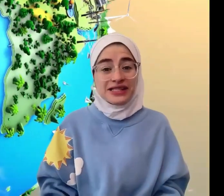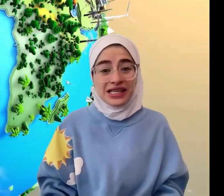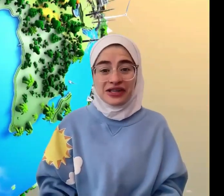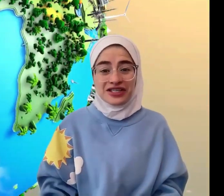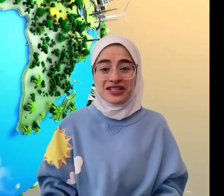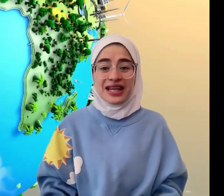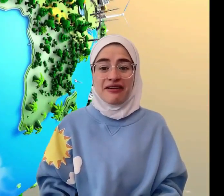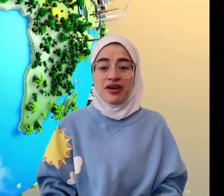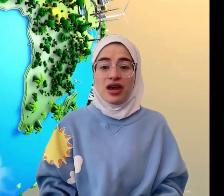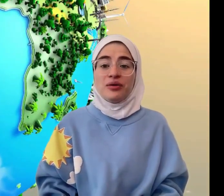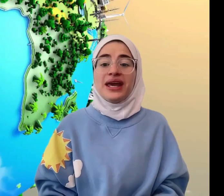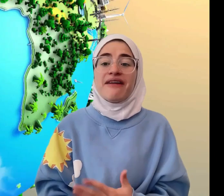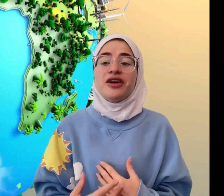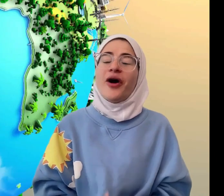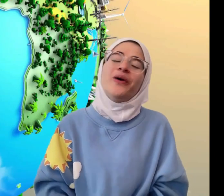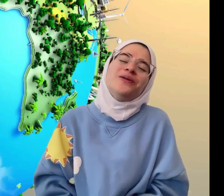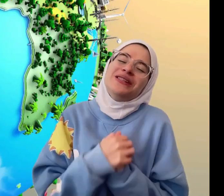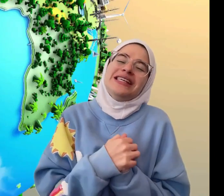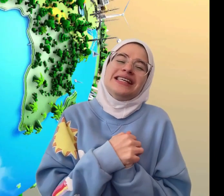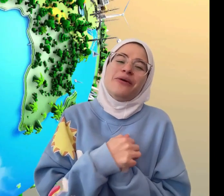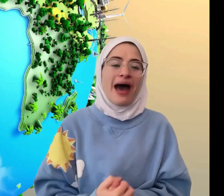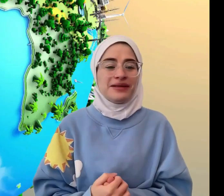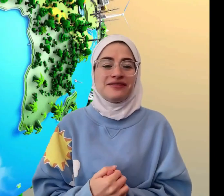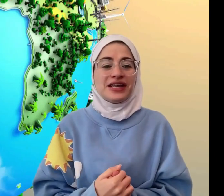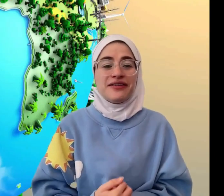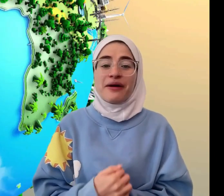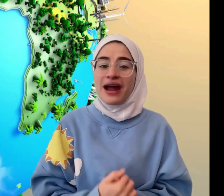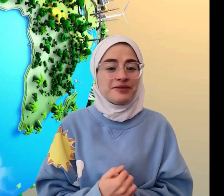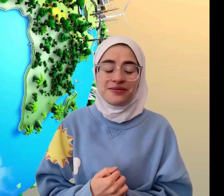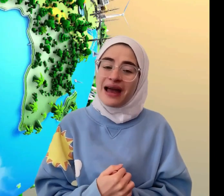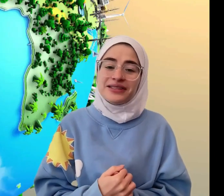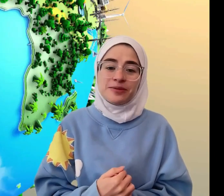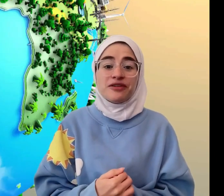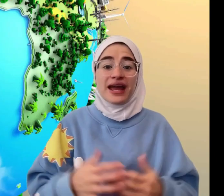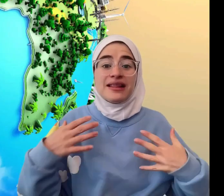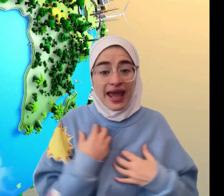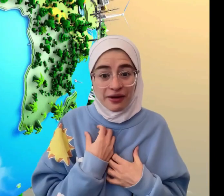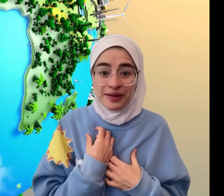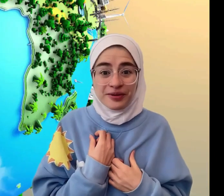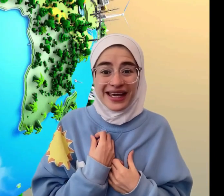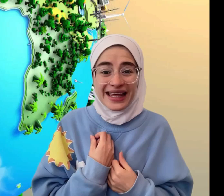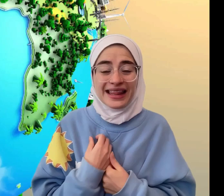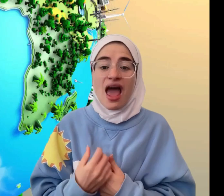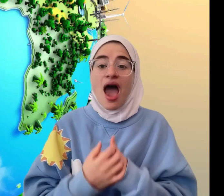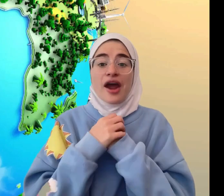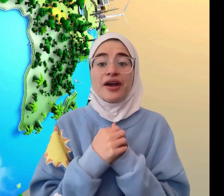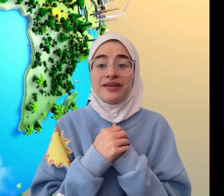sea creatures live. Earth. have a cozy atmosphere that wraps around us, providing the air we breathe. Earth